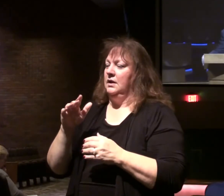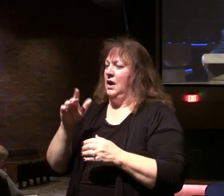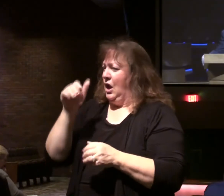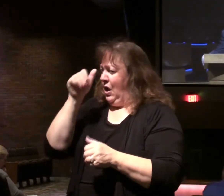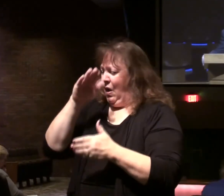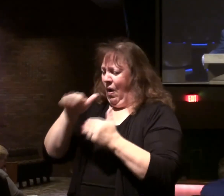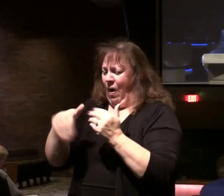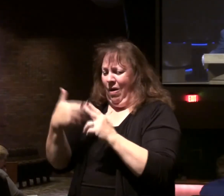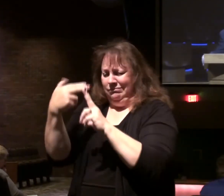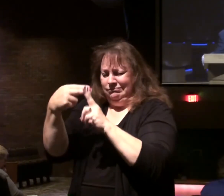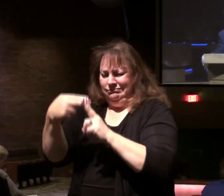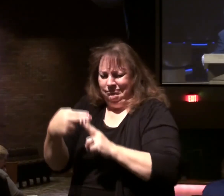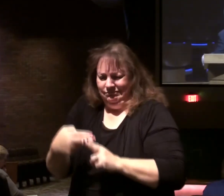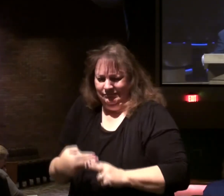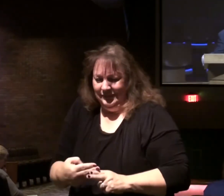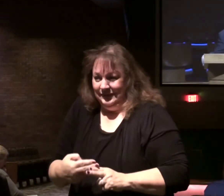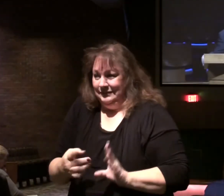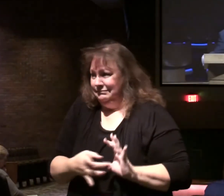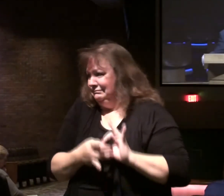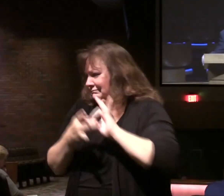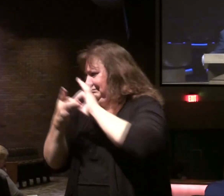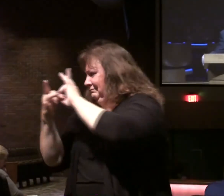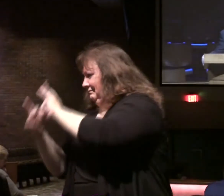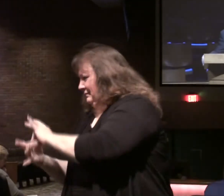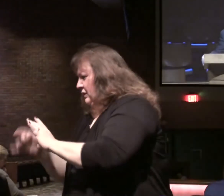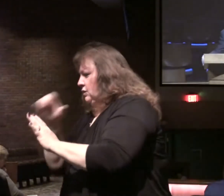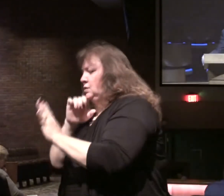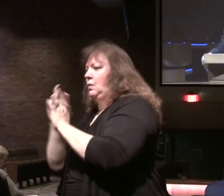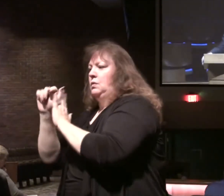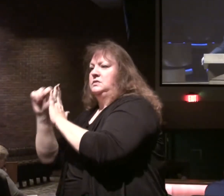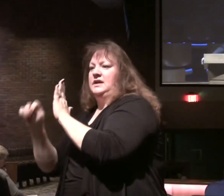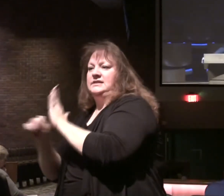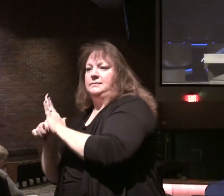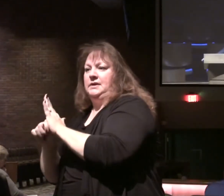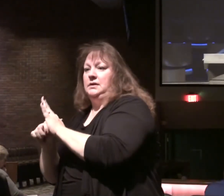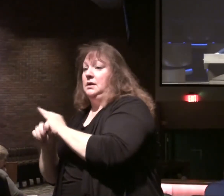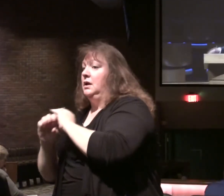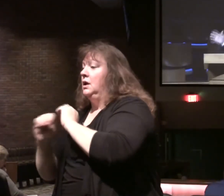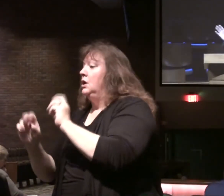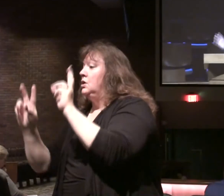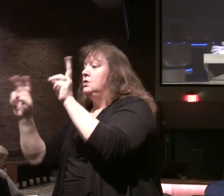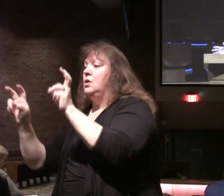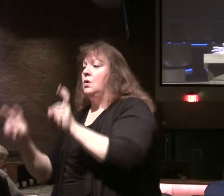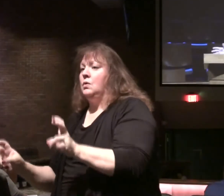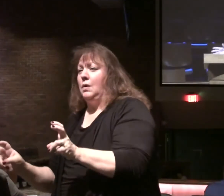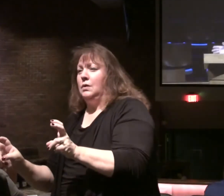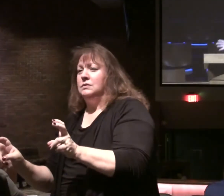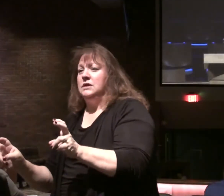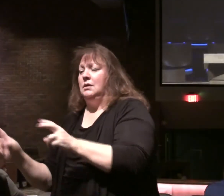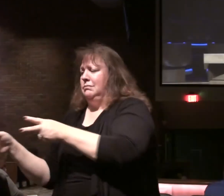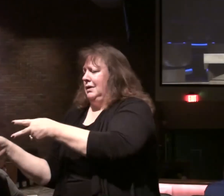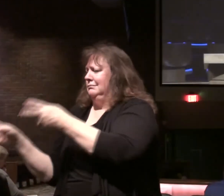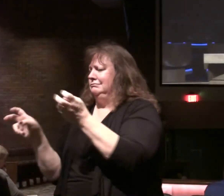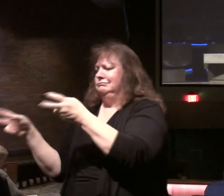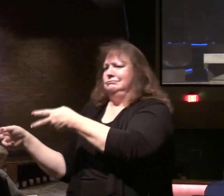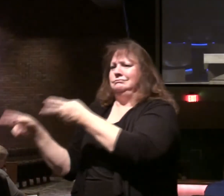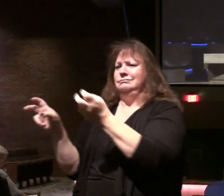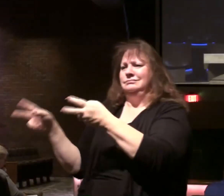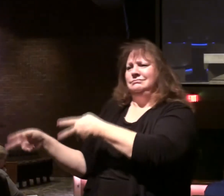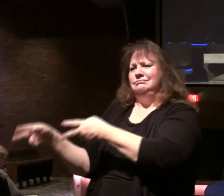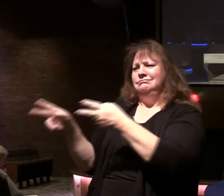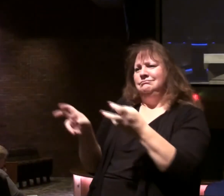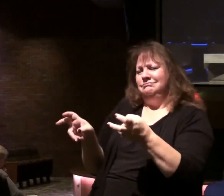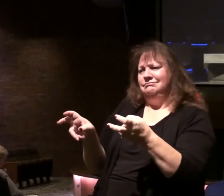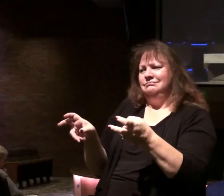and allusions we have in the Old Testament. No quotes. But hundreds of references and allusions.